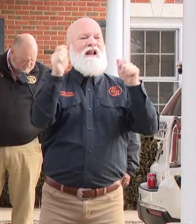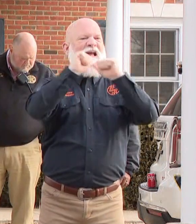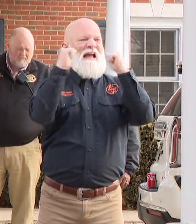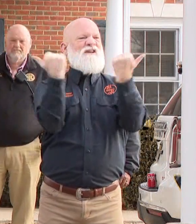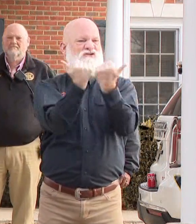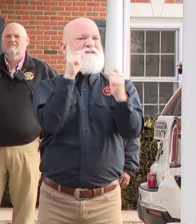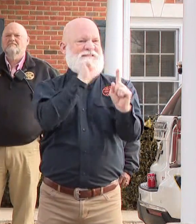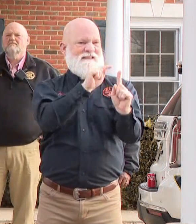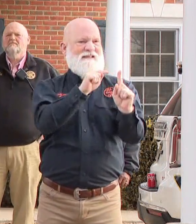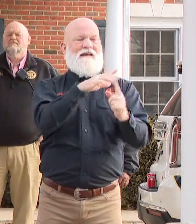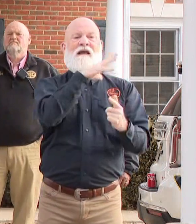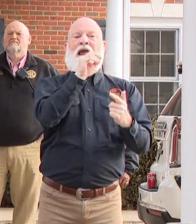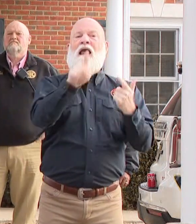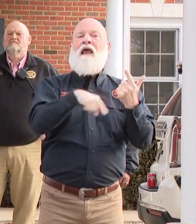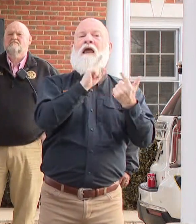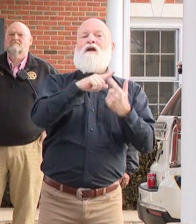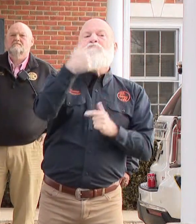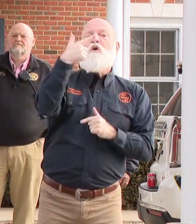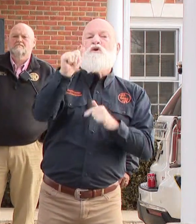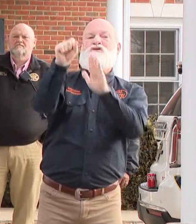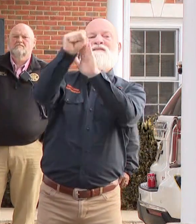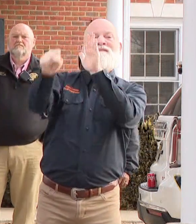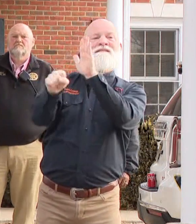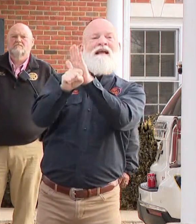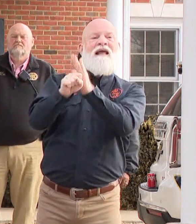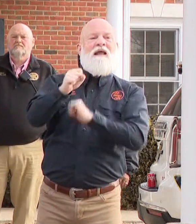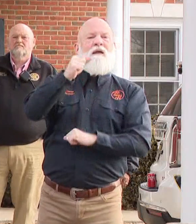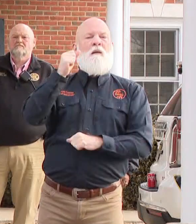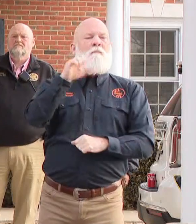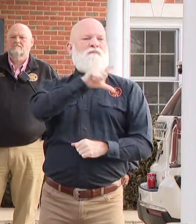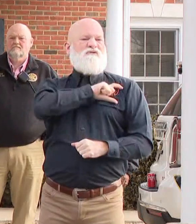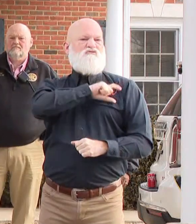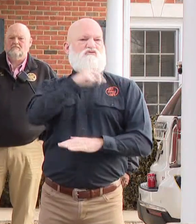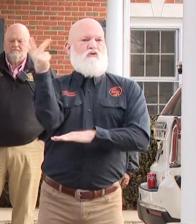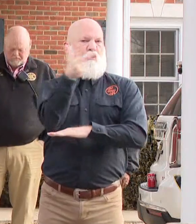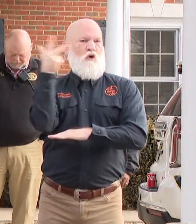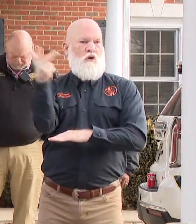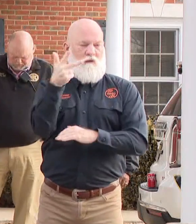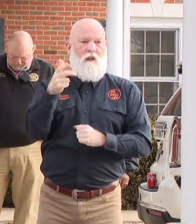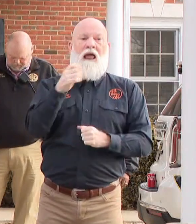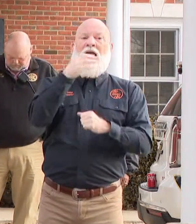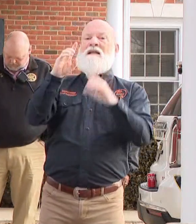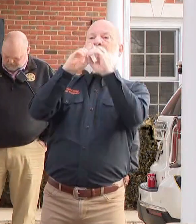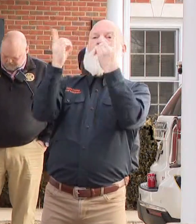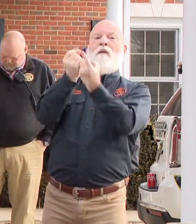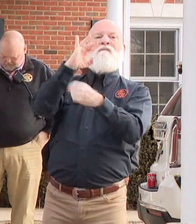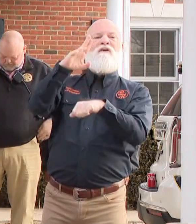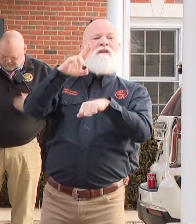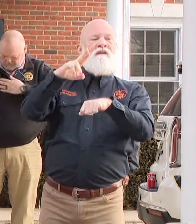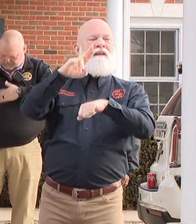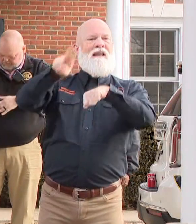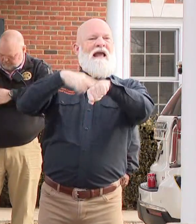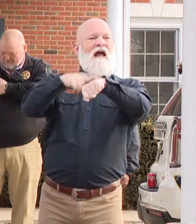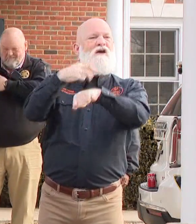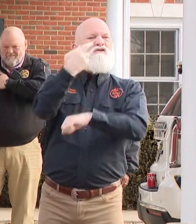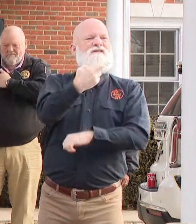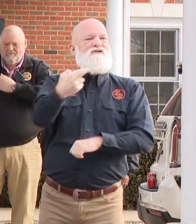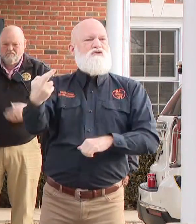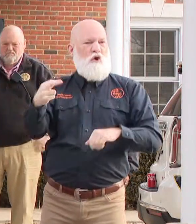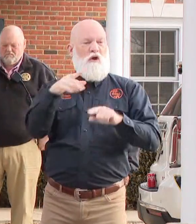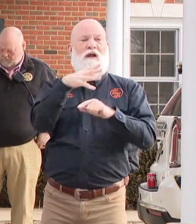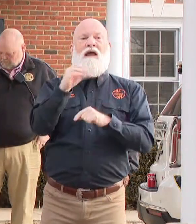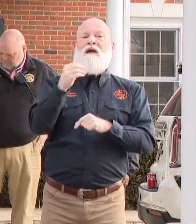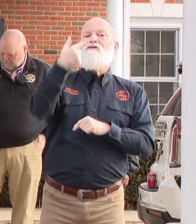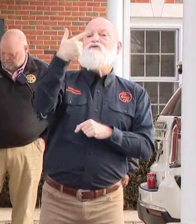Patrol, Department of Natural Resources, Forestry Division, Georgia Defense Force, along